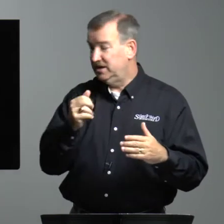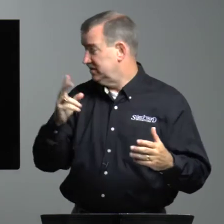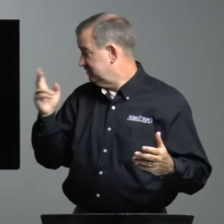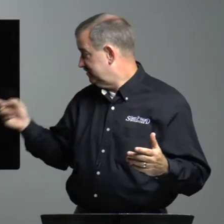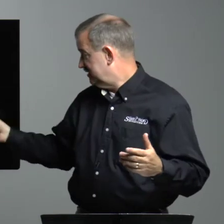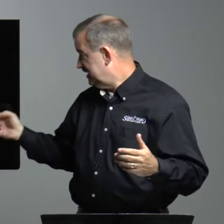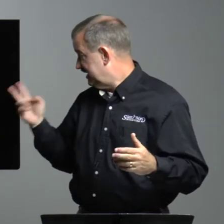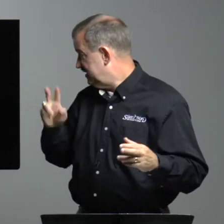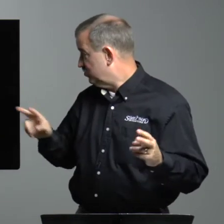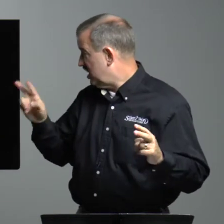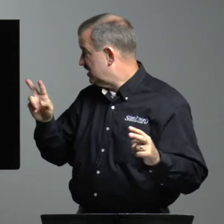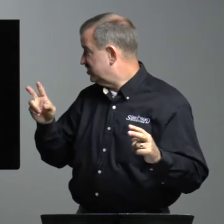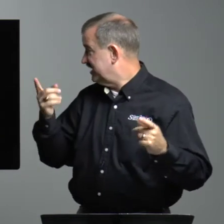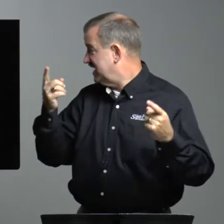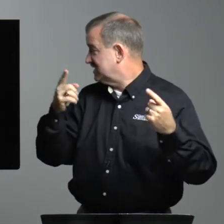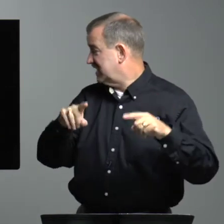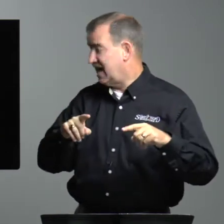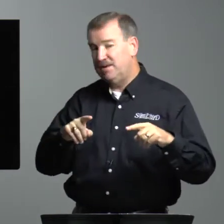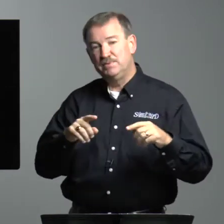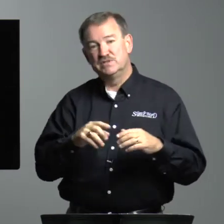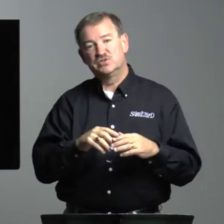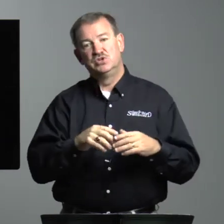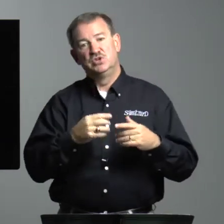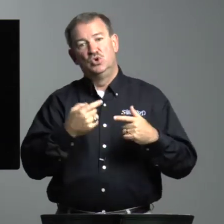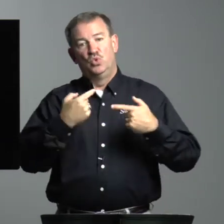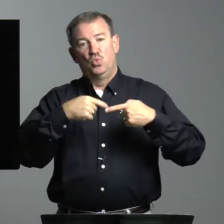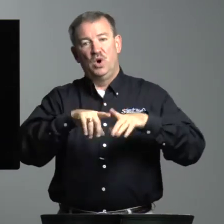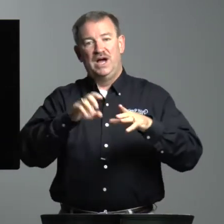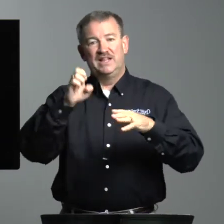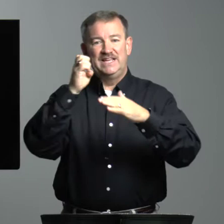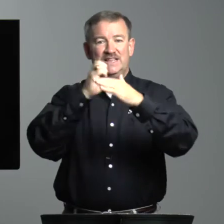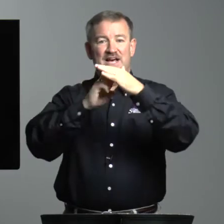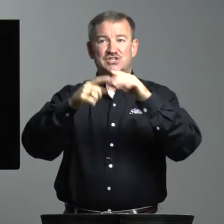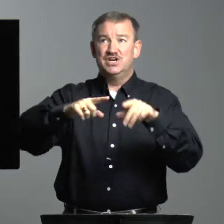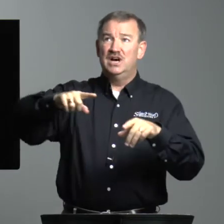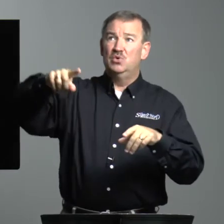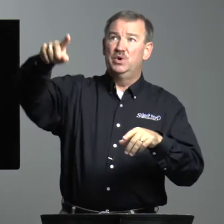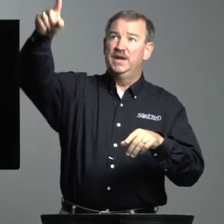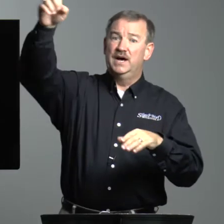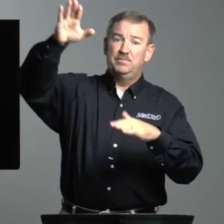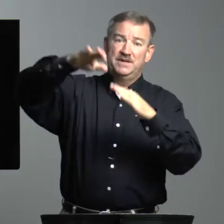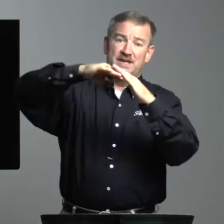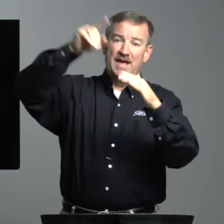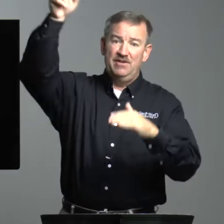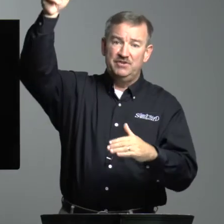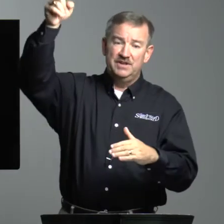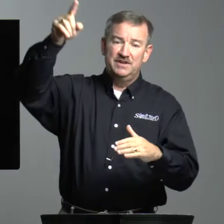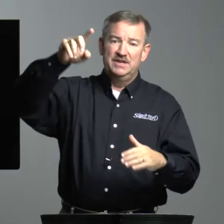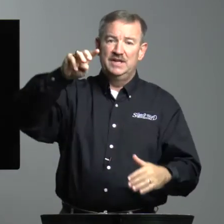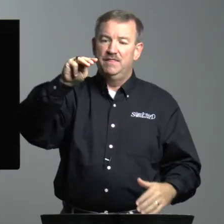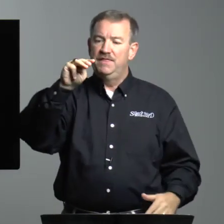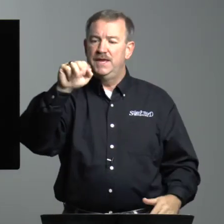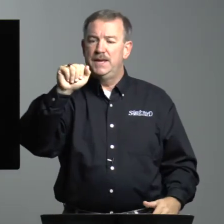Elisha, he's watching as it happens. While Elijah went up into heaven, the